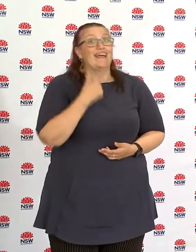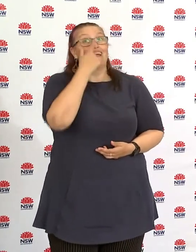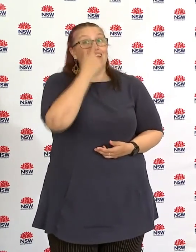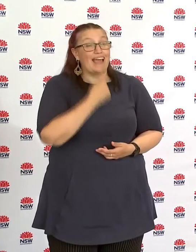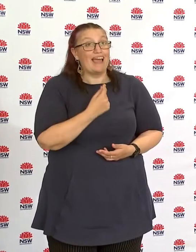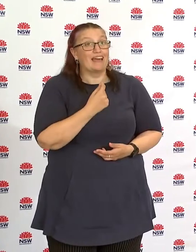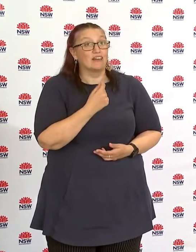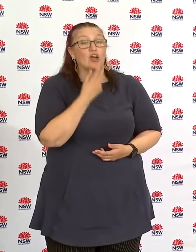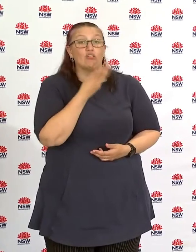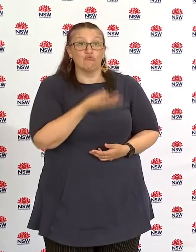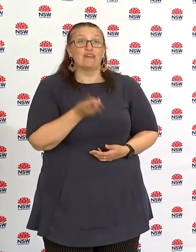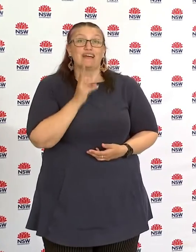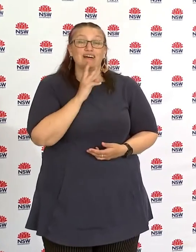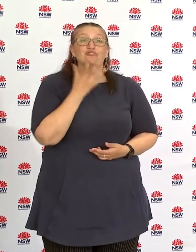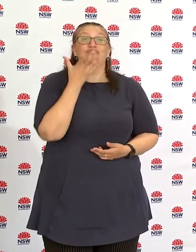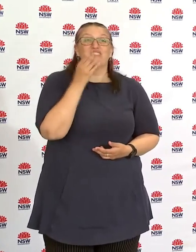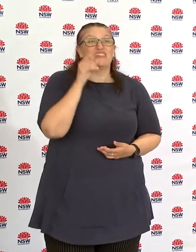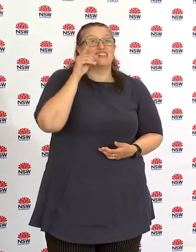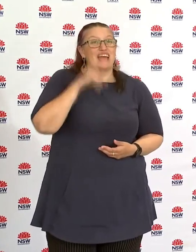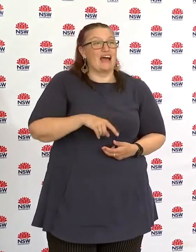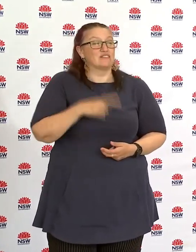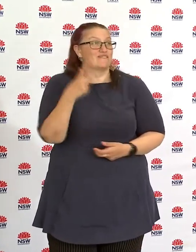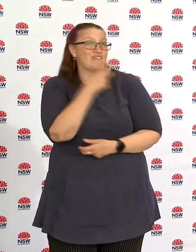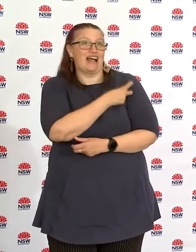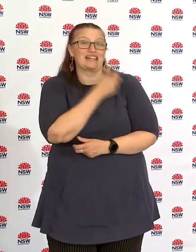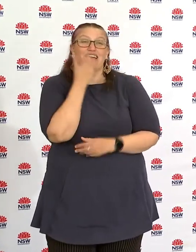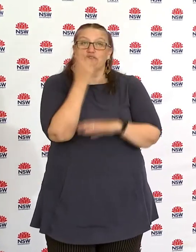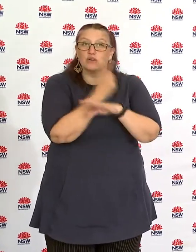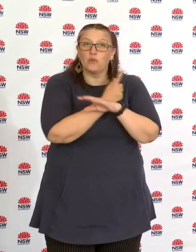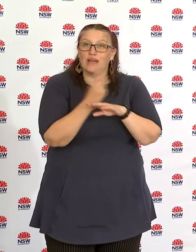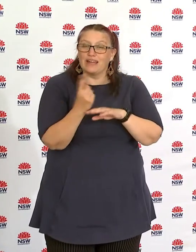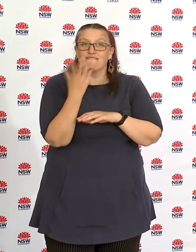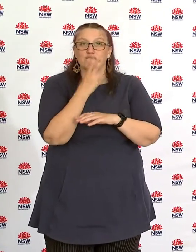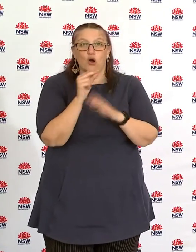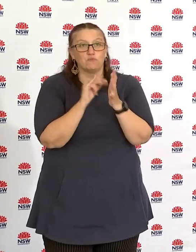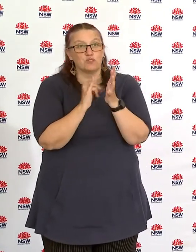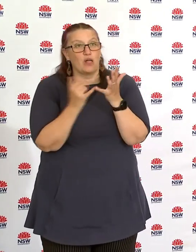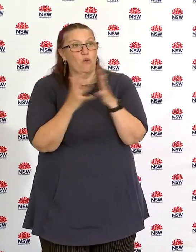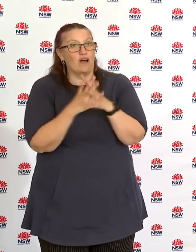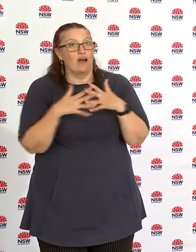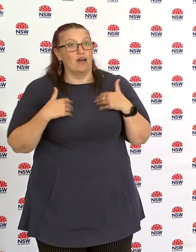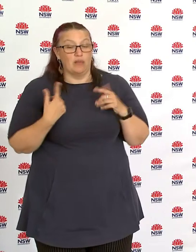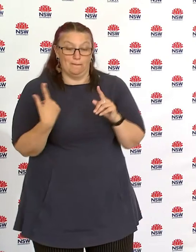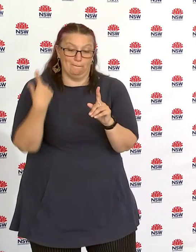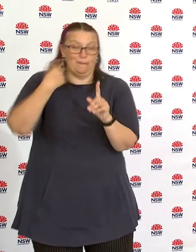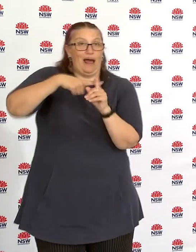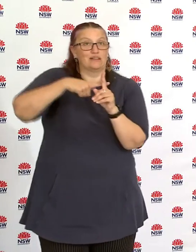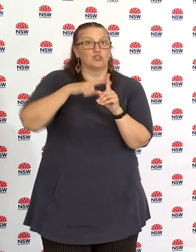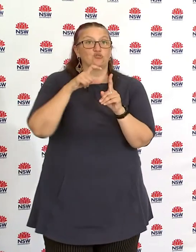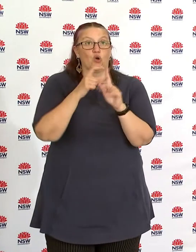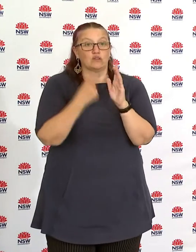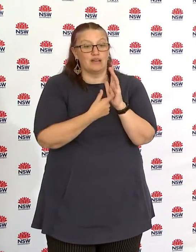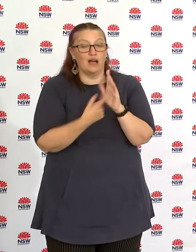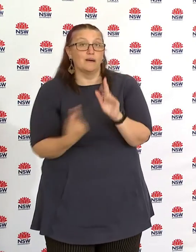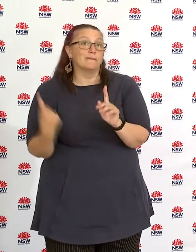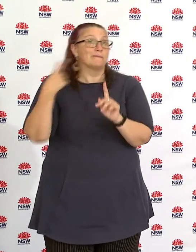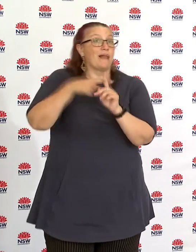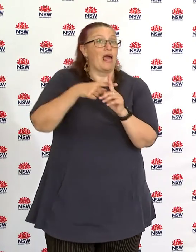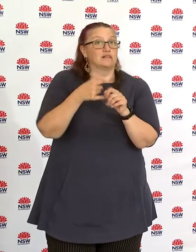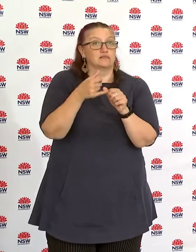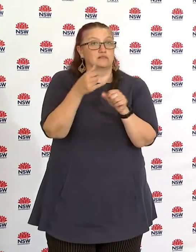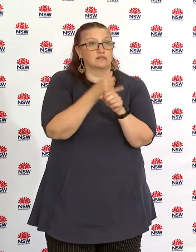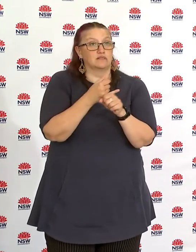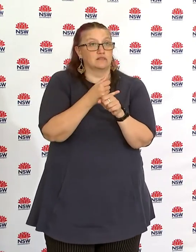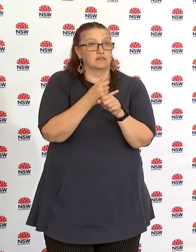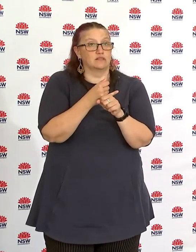000 just from new south wales health plus on top of that you have the gp network plus on top of that you have the pharmacist but whilst we have a gap in doses for the